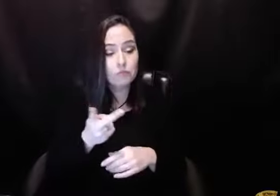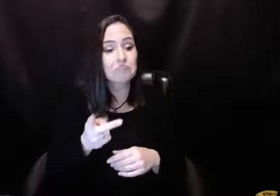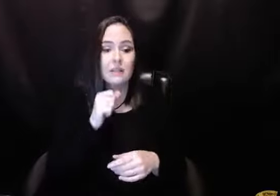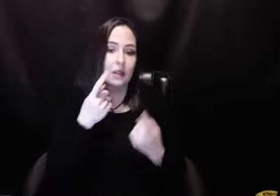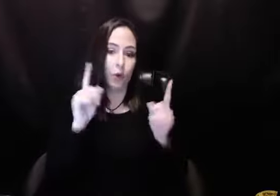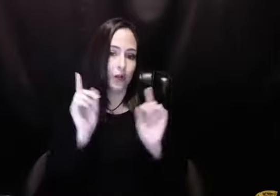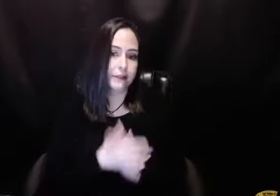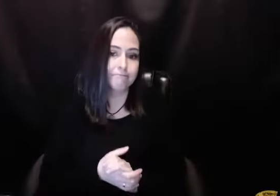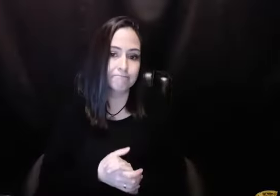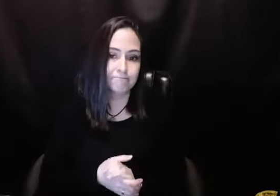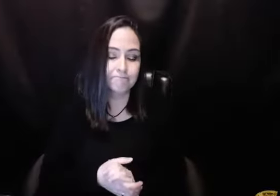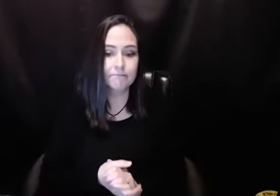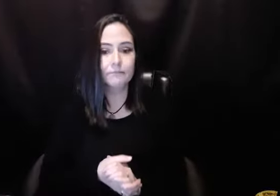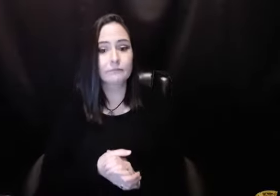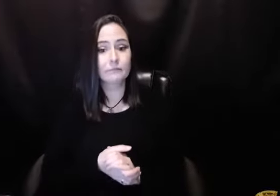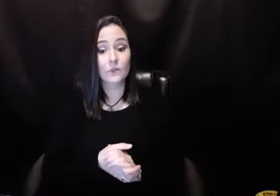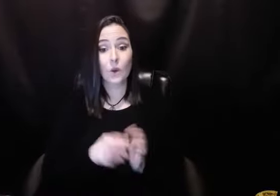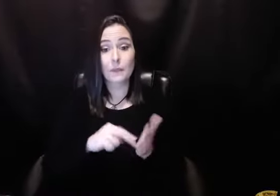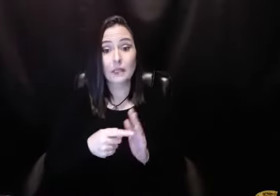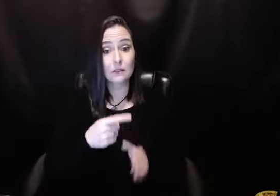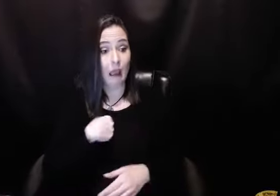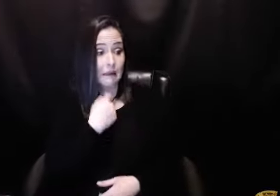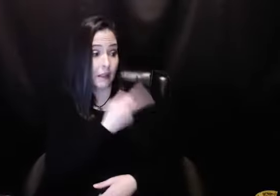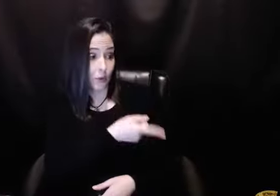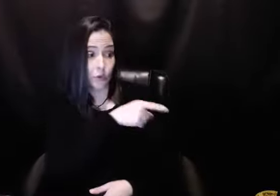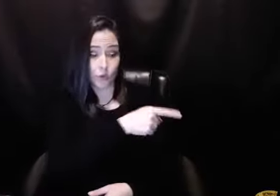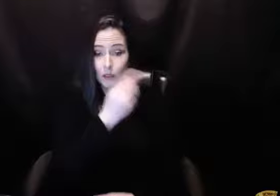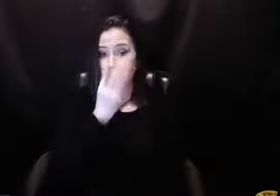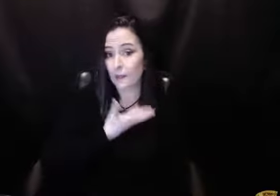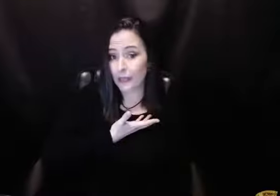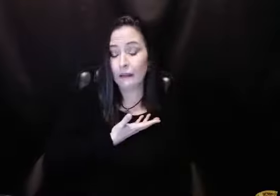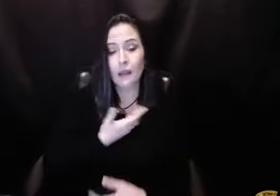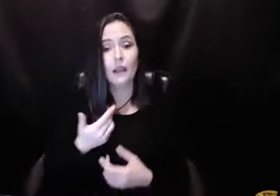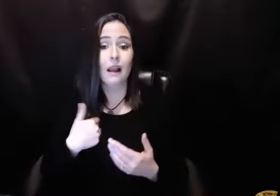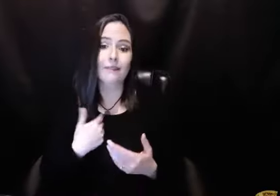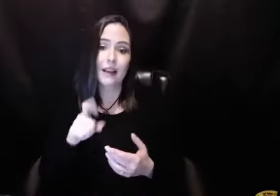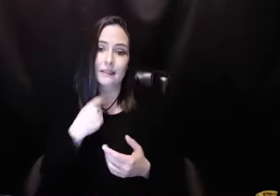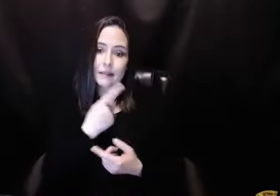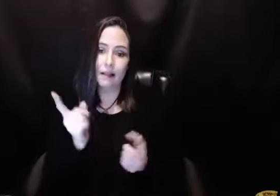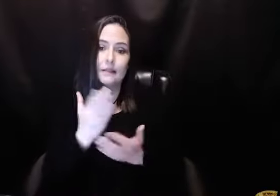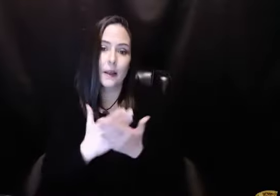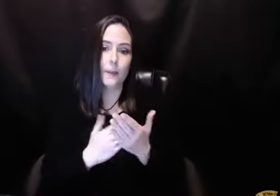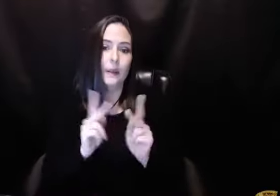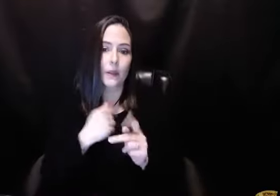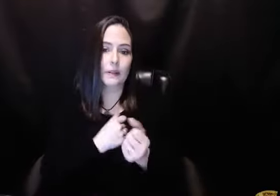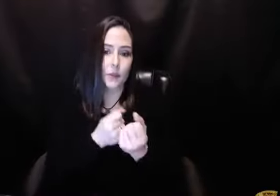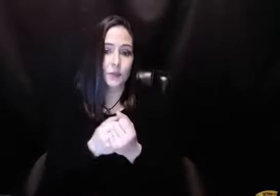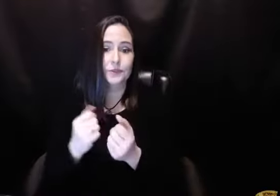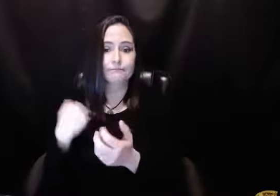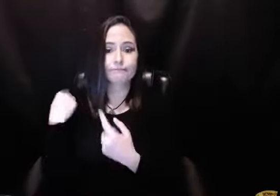If it's not working for both of you, it isn't working. And either one of you can say something about it, which I